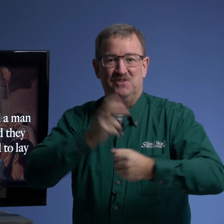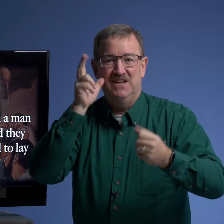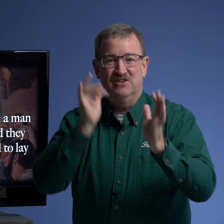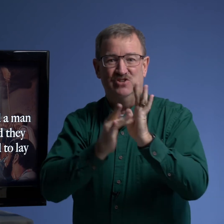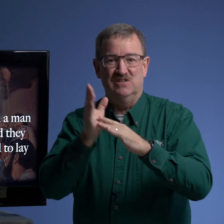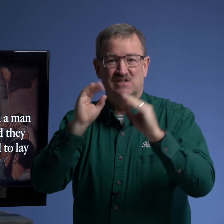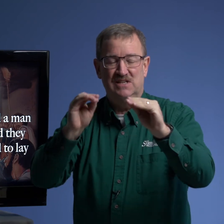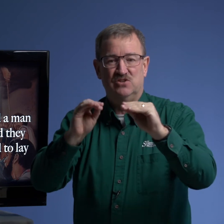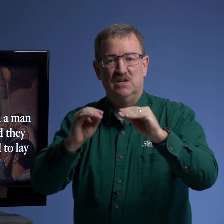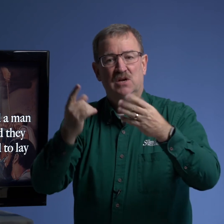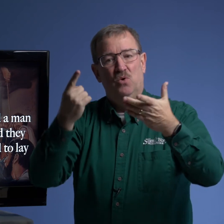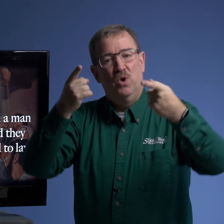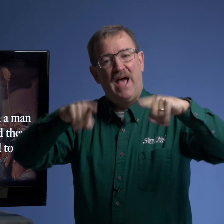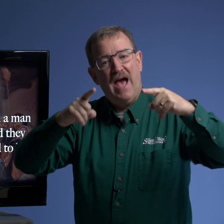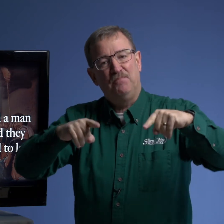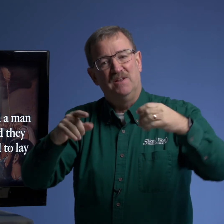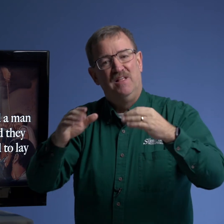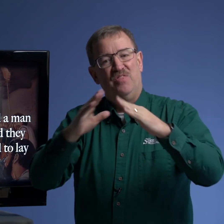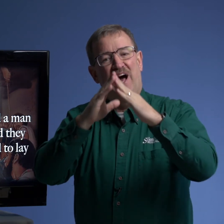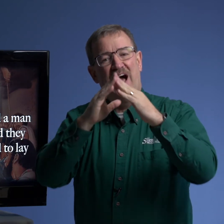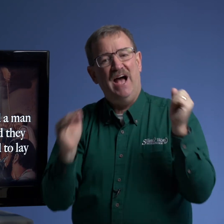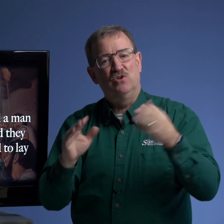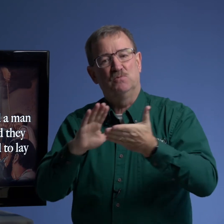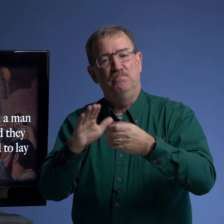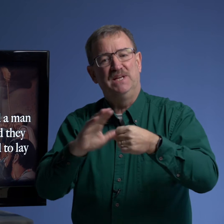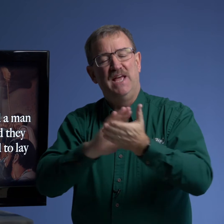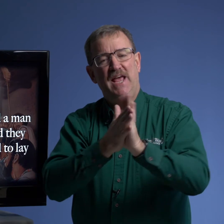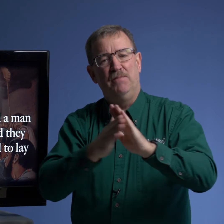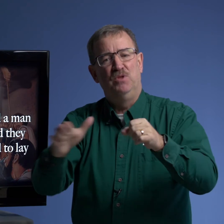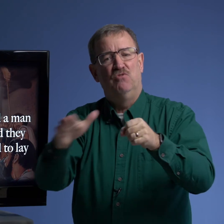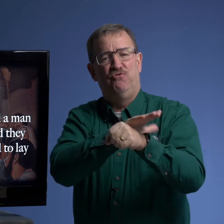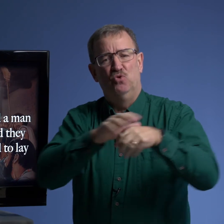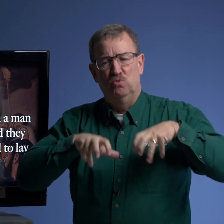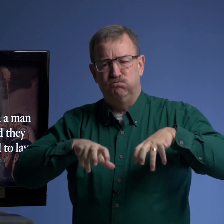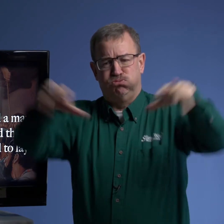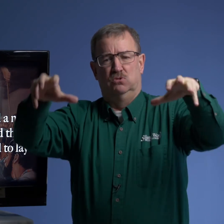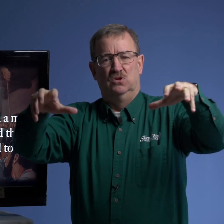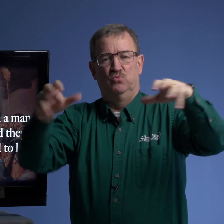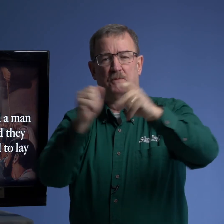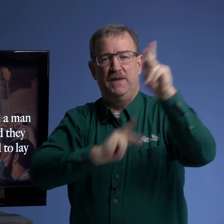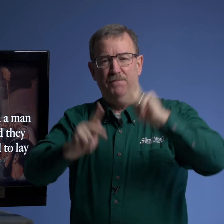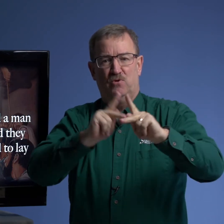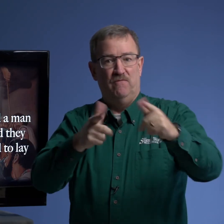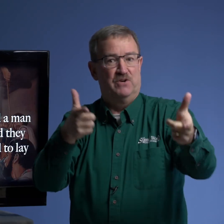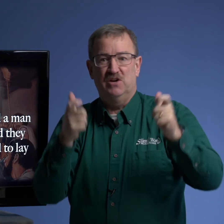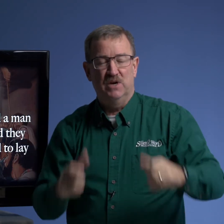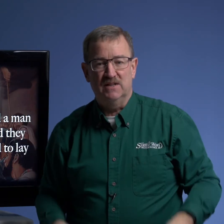to hear jesus teaching what happened the house became full with people very quickly